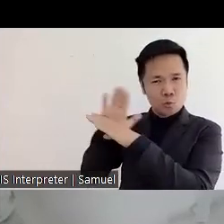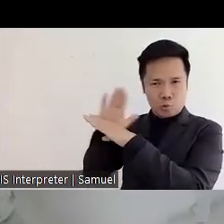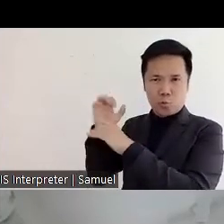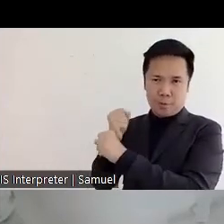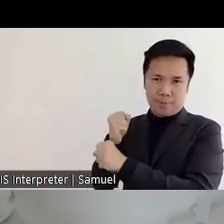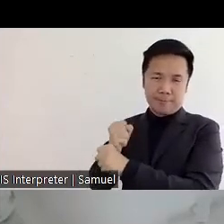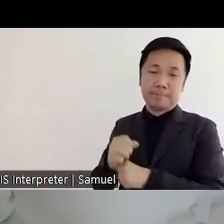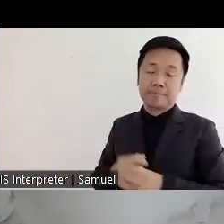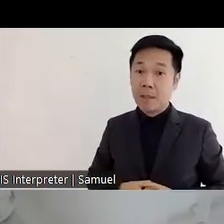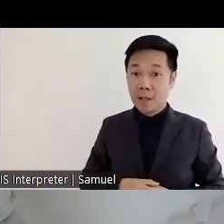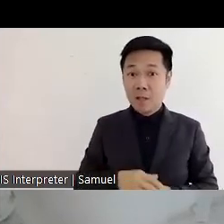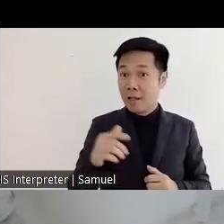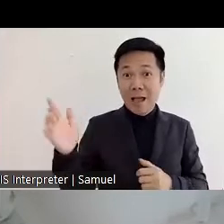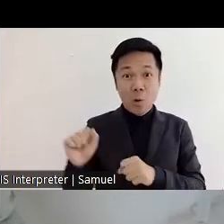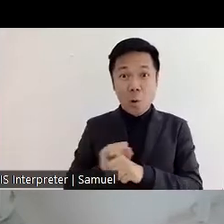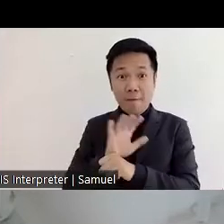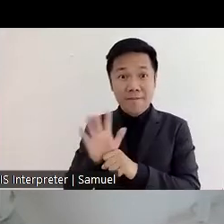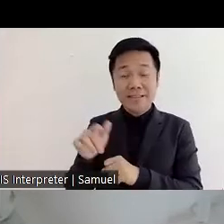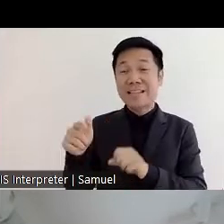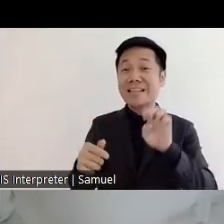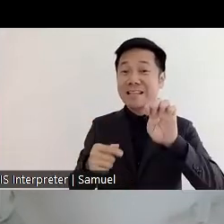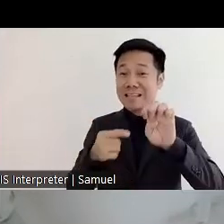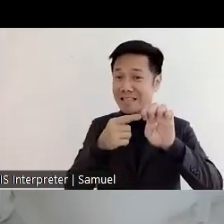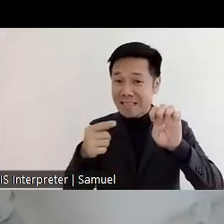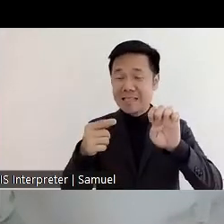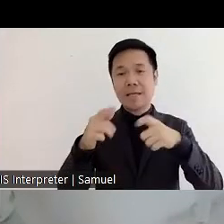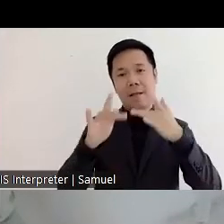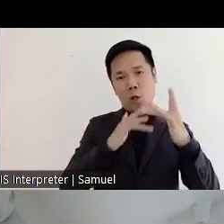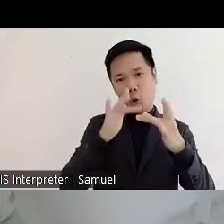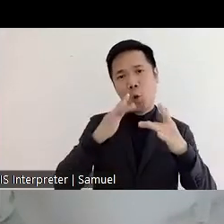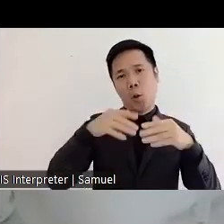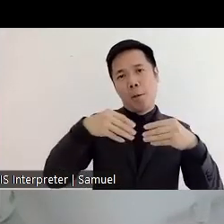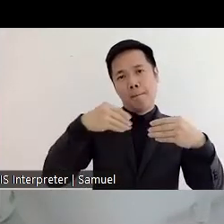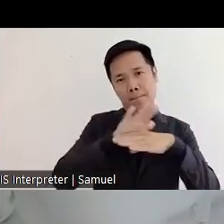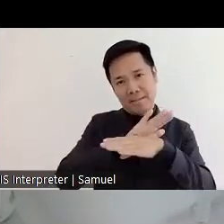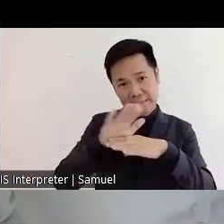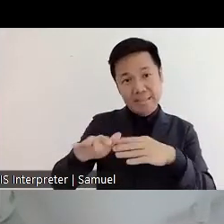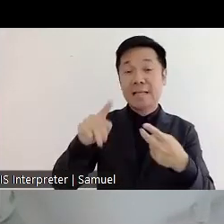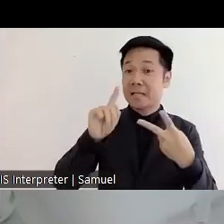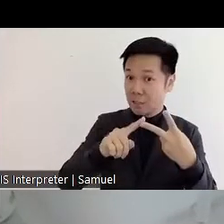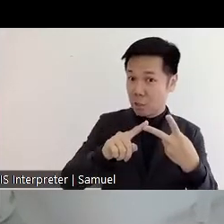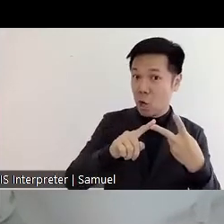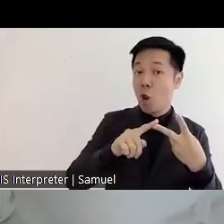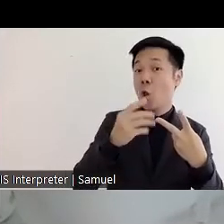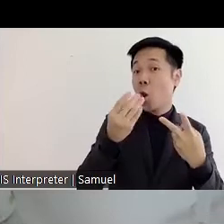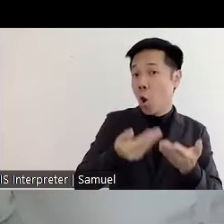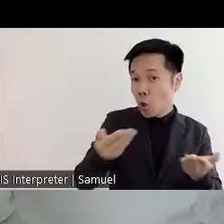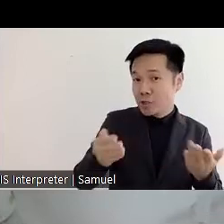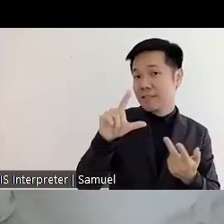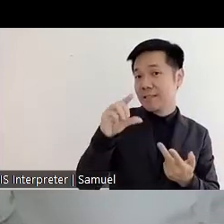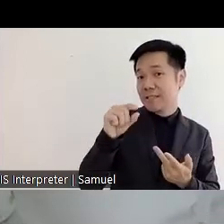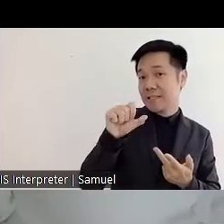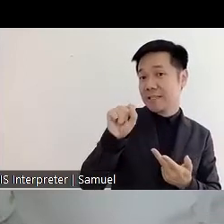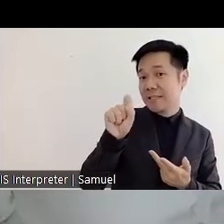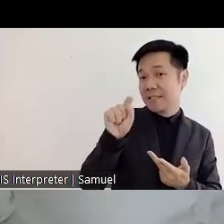during COVID was e-commerce and logistics and manufacturing. So we oriented them to these jobs